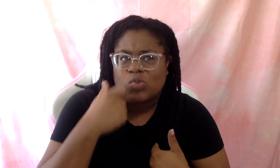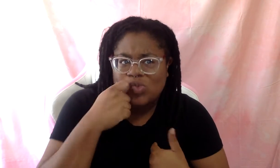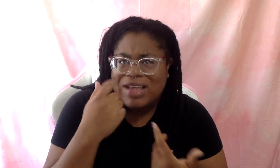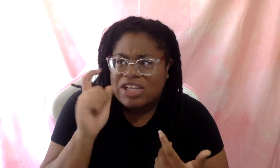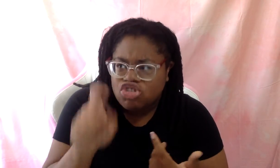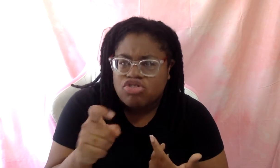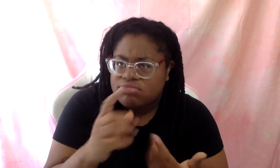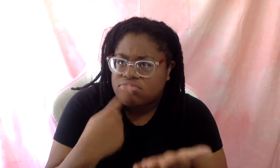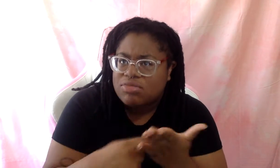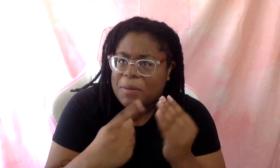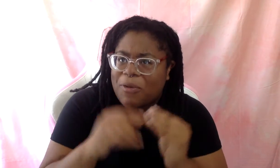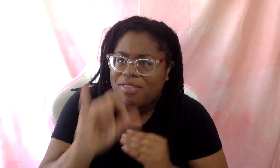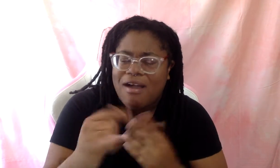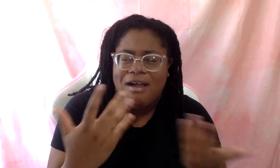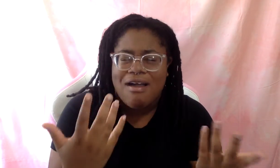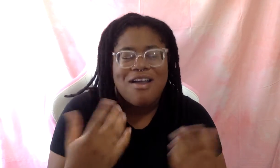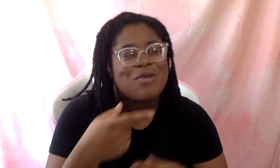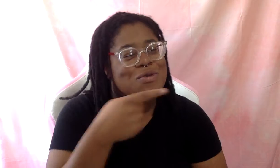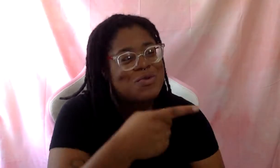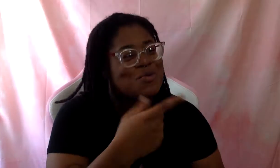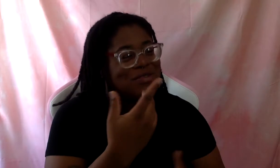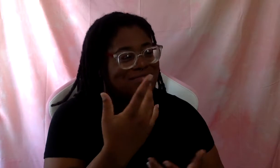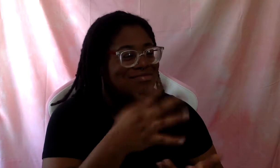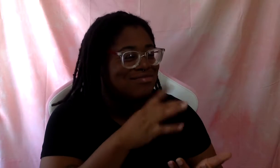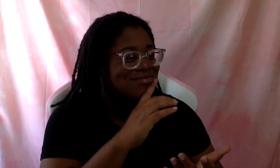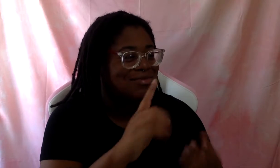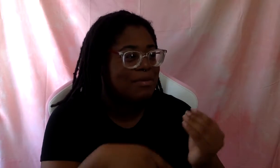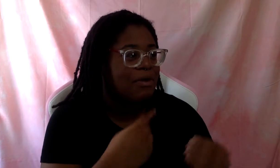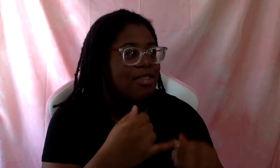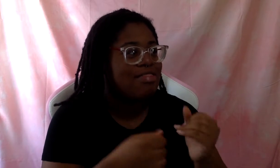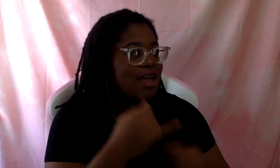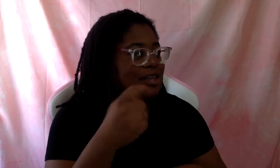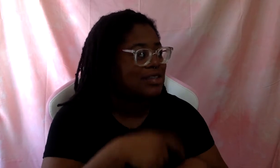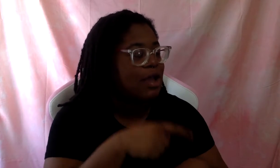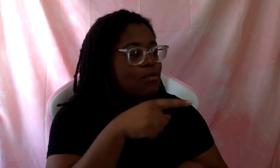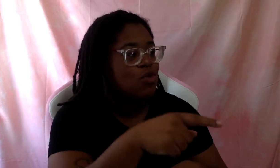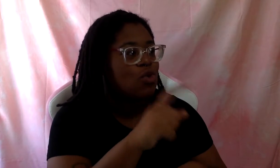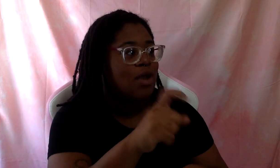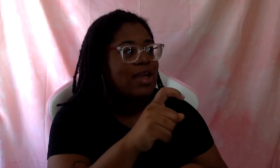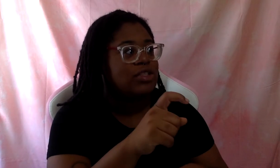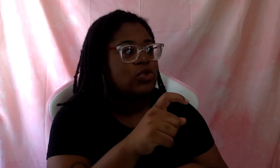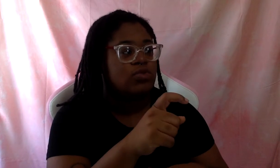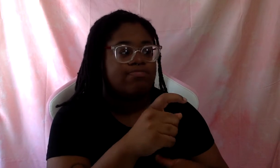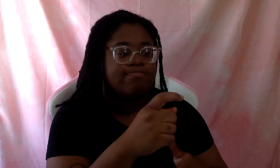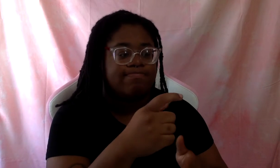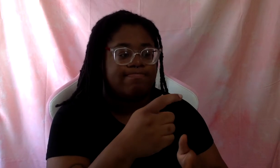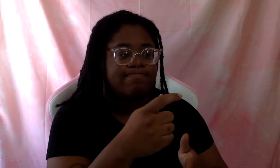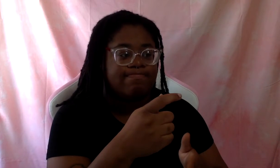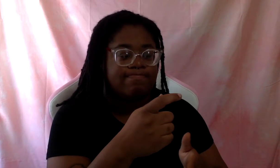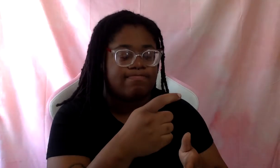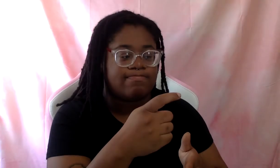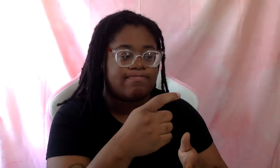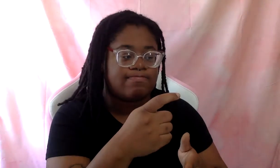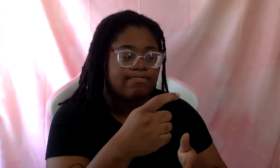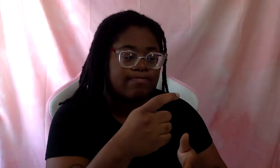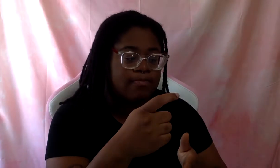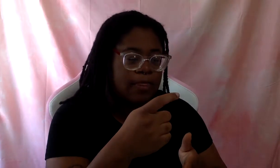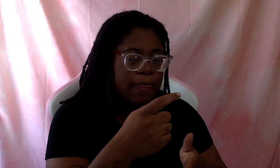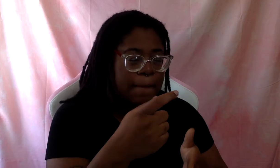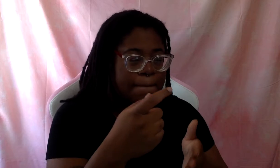and you talked about the last time you, um, had to redefine, uh, inappropriate with someone. When was the last time you